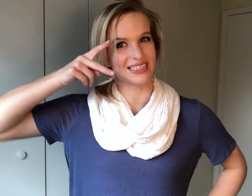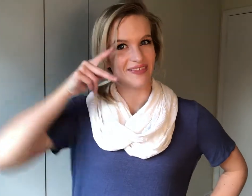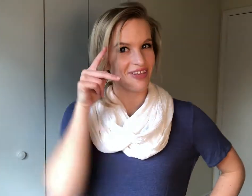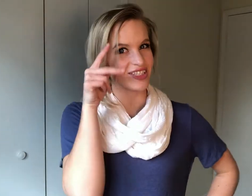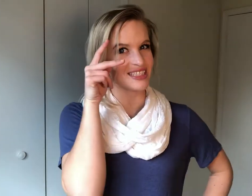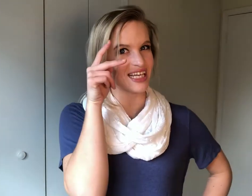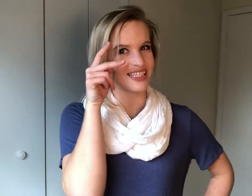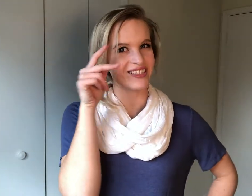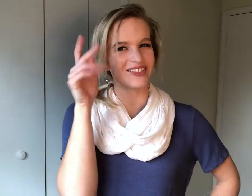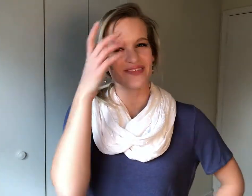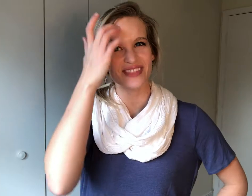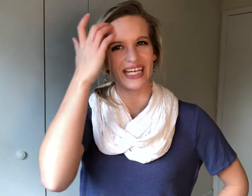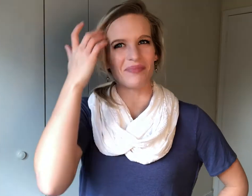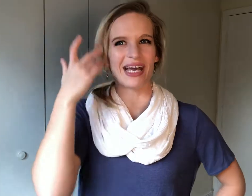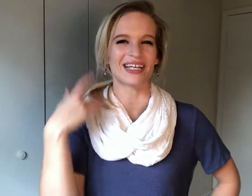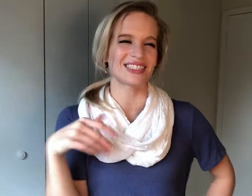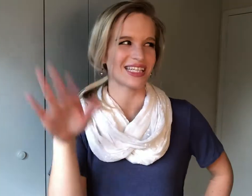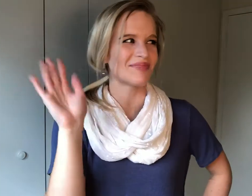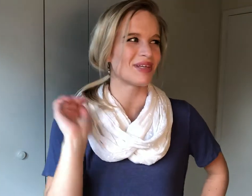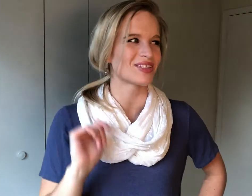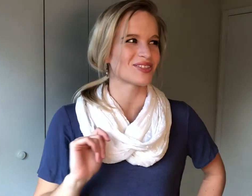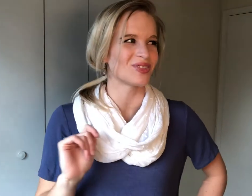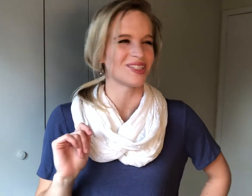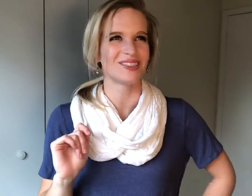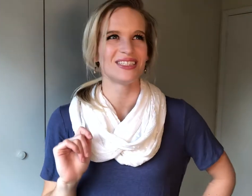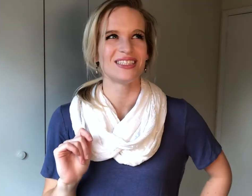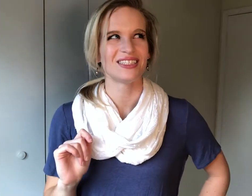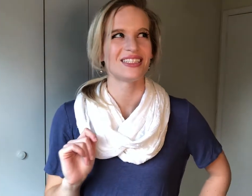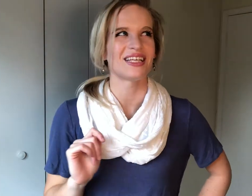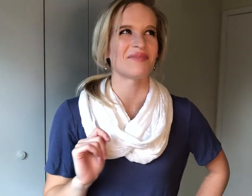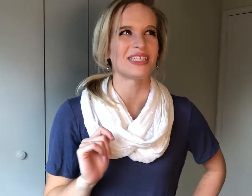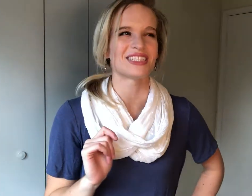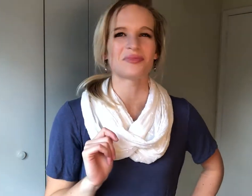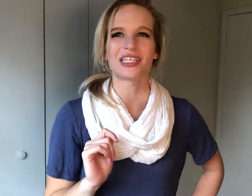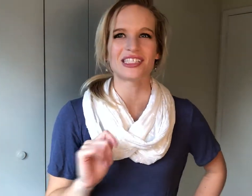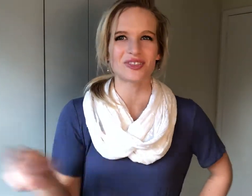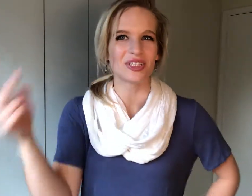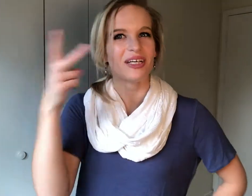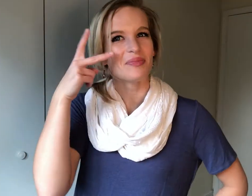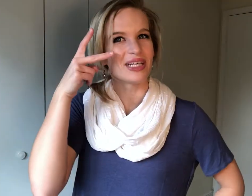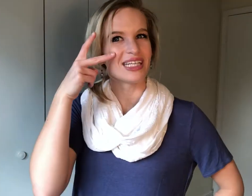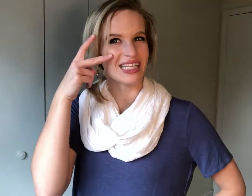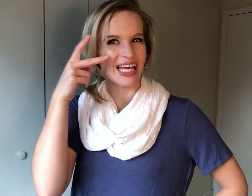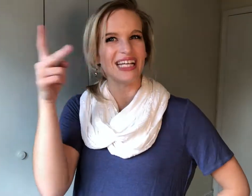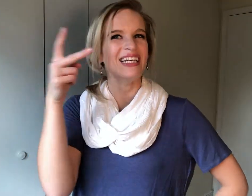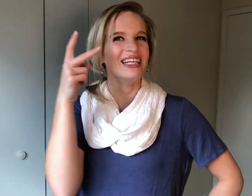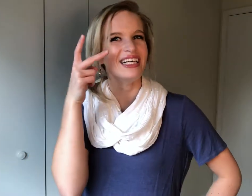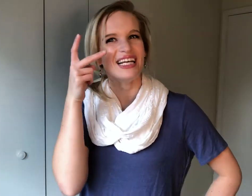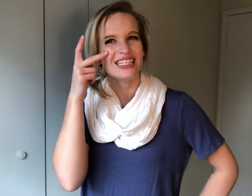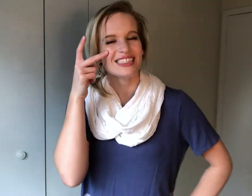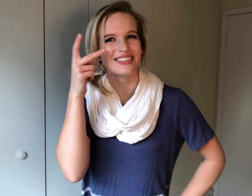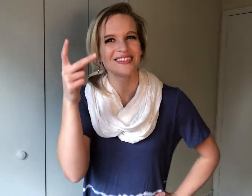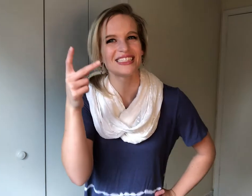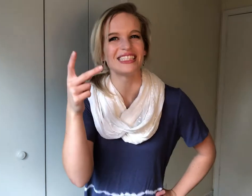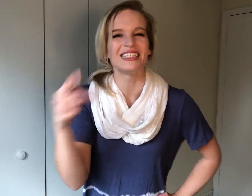say fear sign you know take it back to like middle school it might still be high school but like that you see